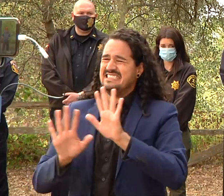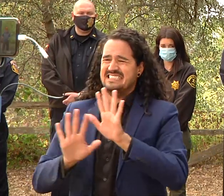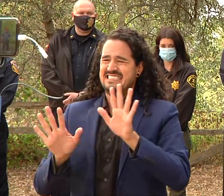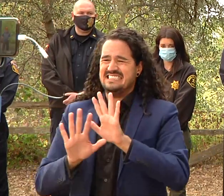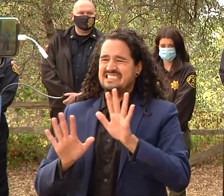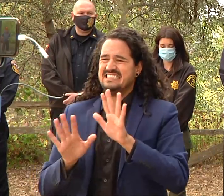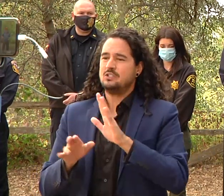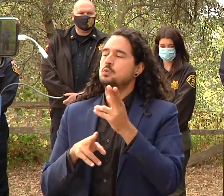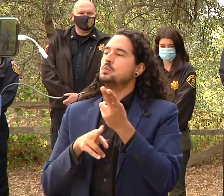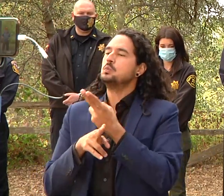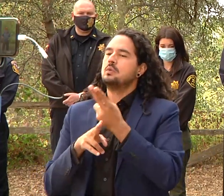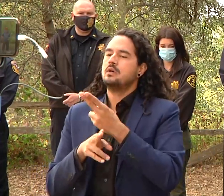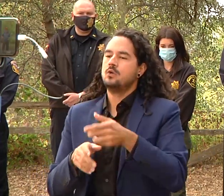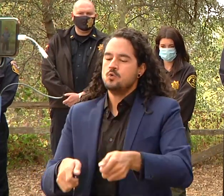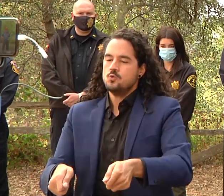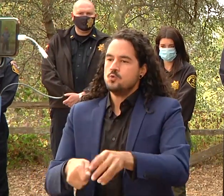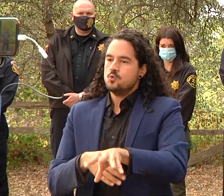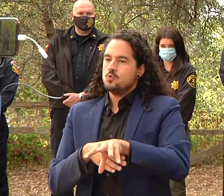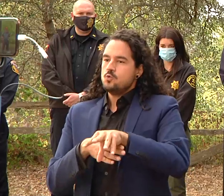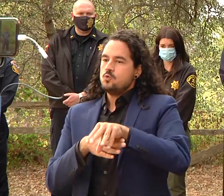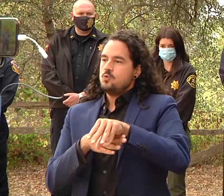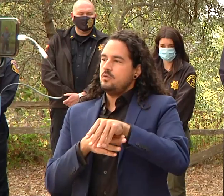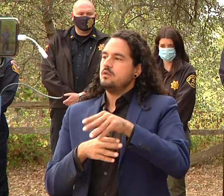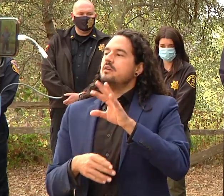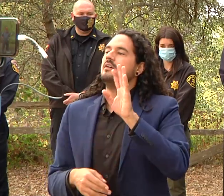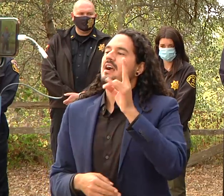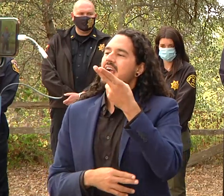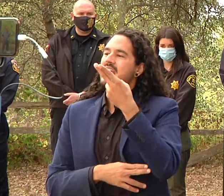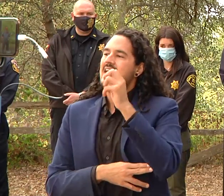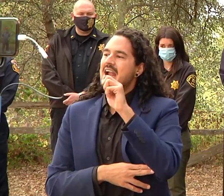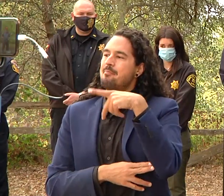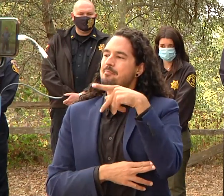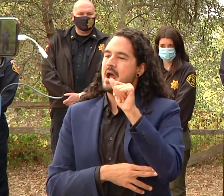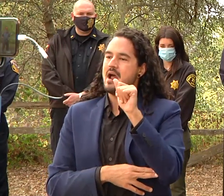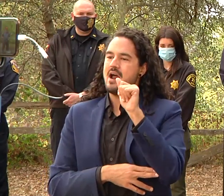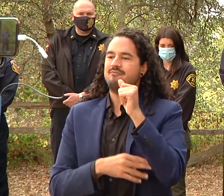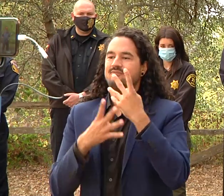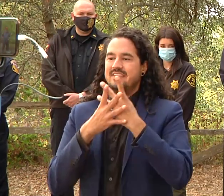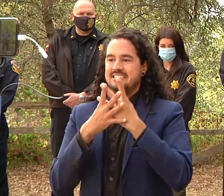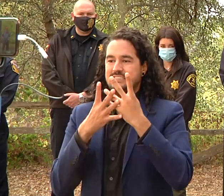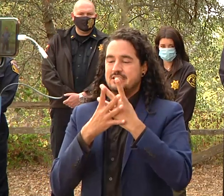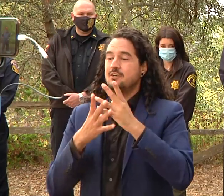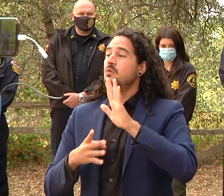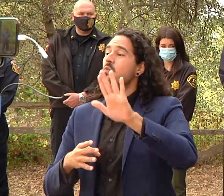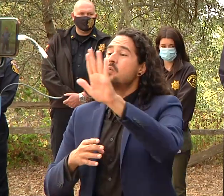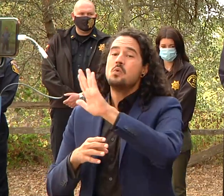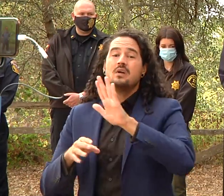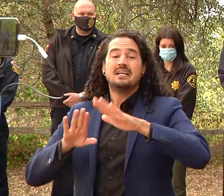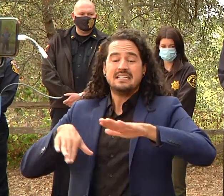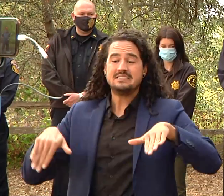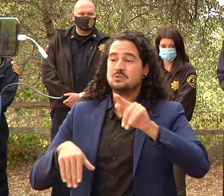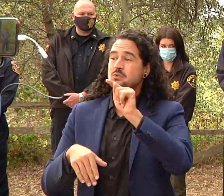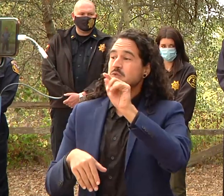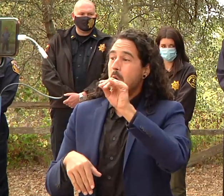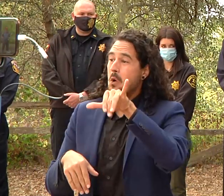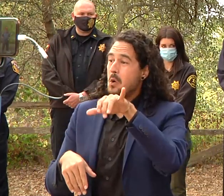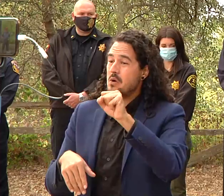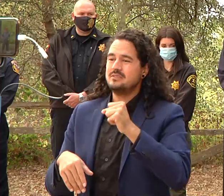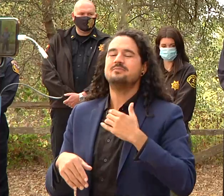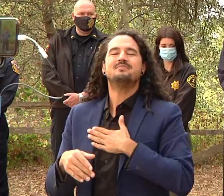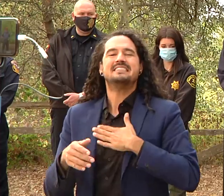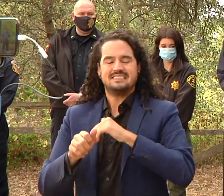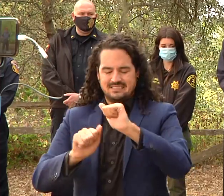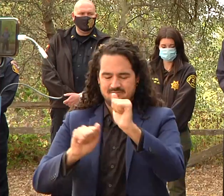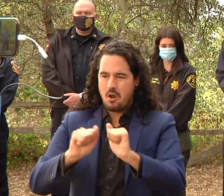filter uh if your kid children's toys have been outside wipe them down uh try not to get it on your skin it can just be